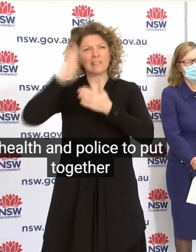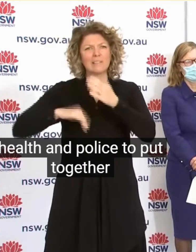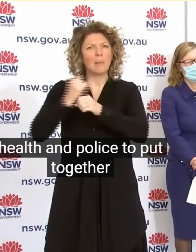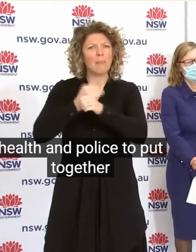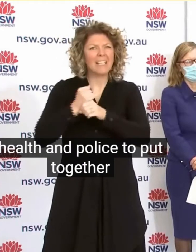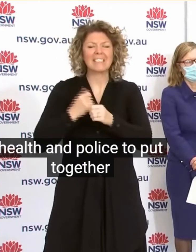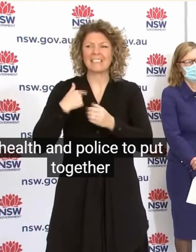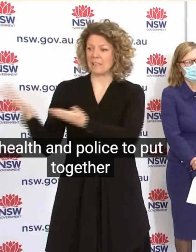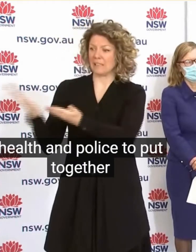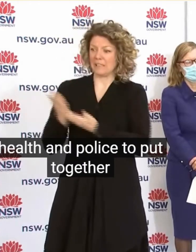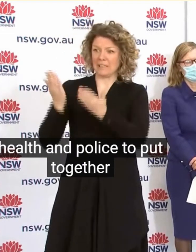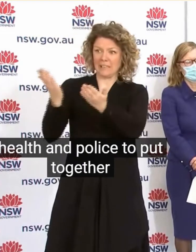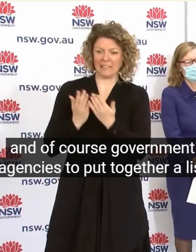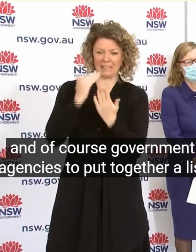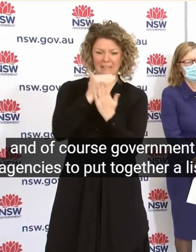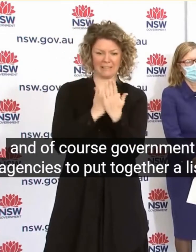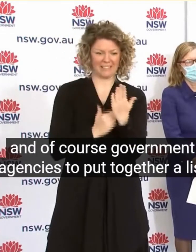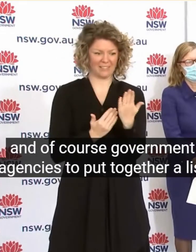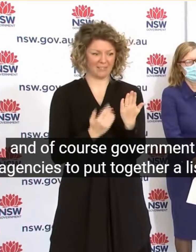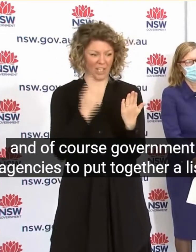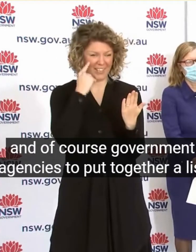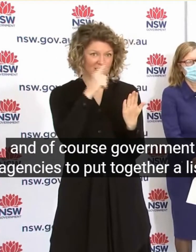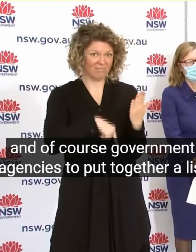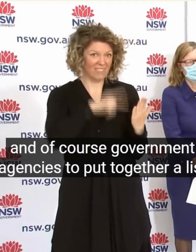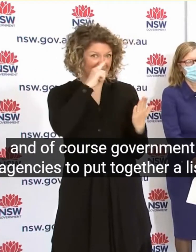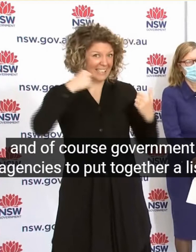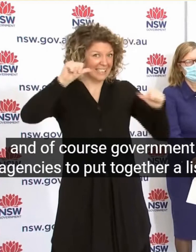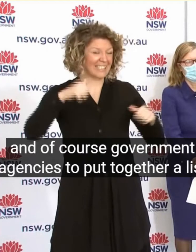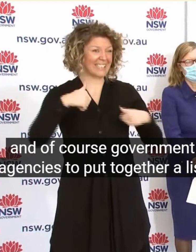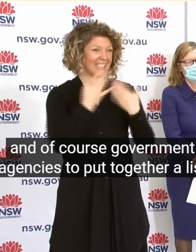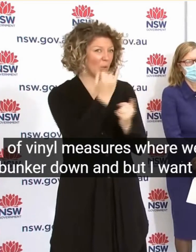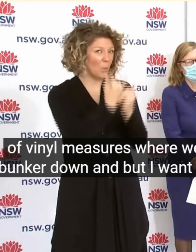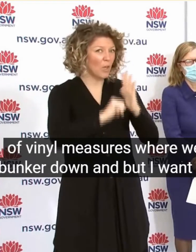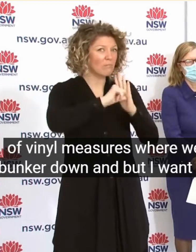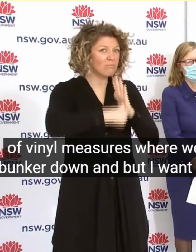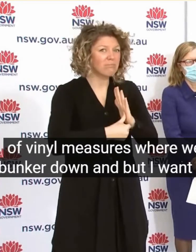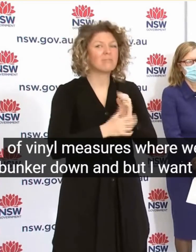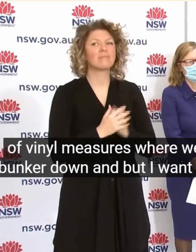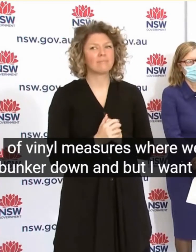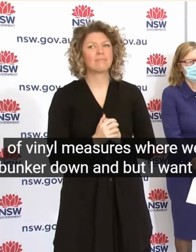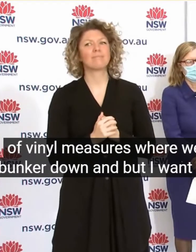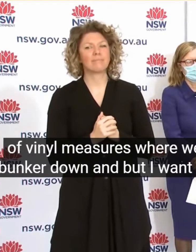Together A List Of Final Measures Where We All Bunker Down And But I Want To Make This